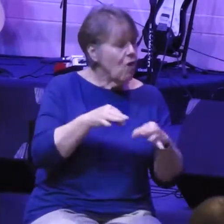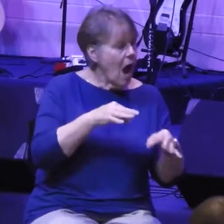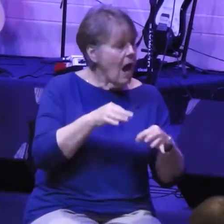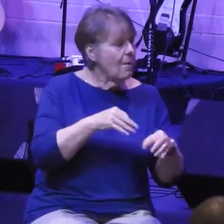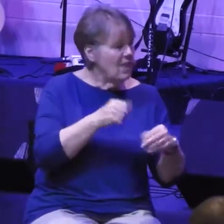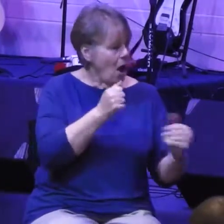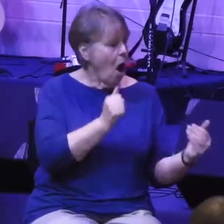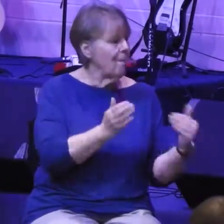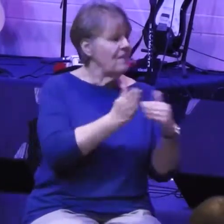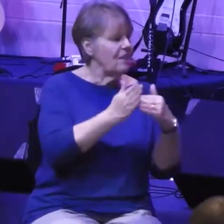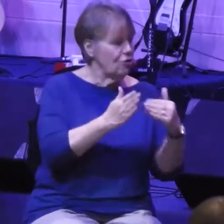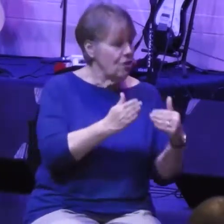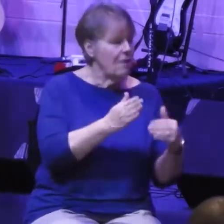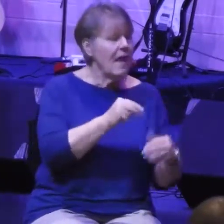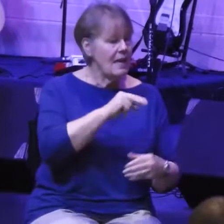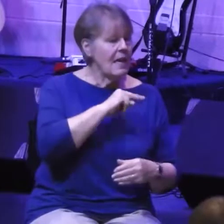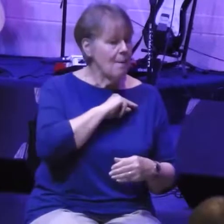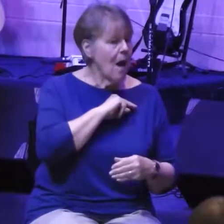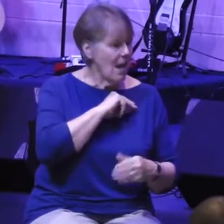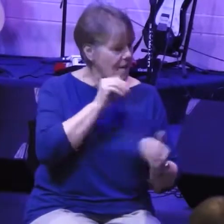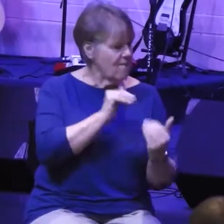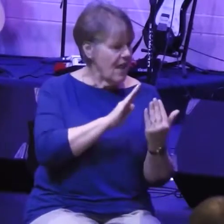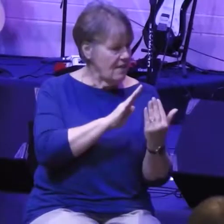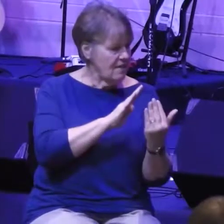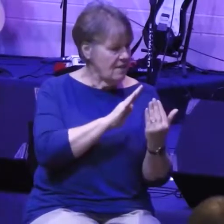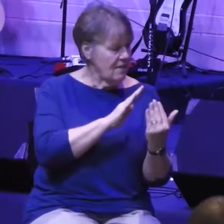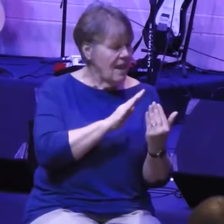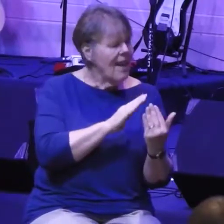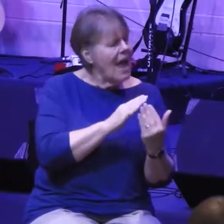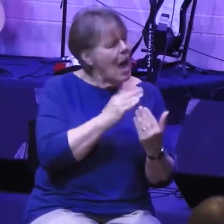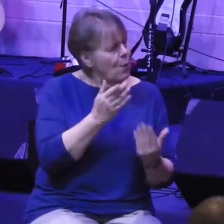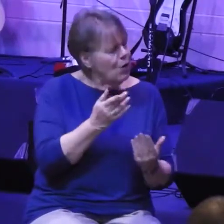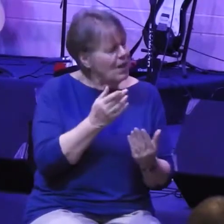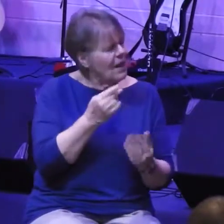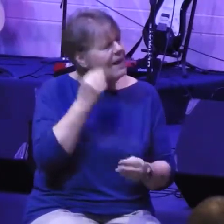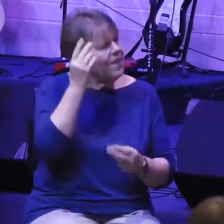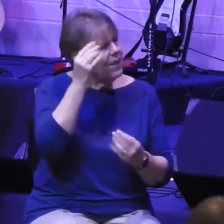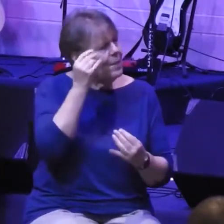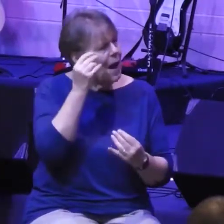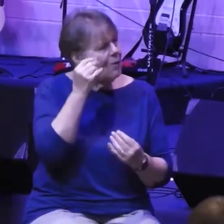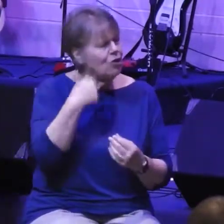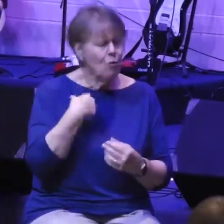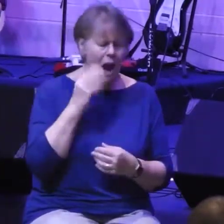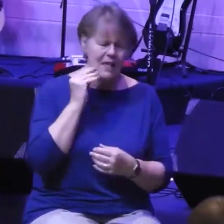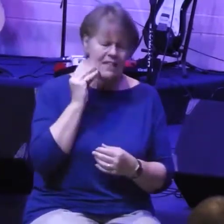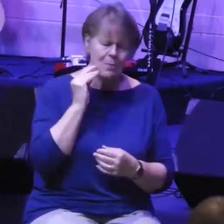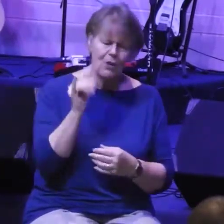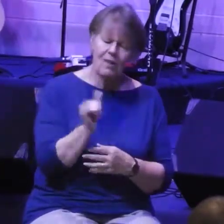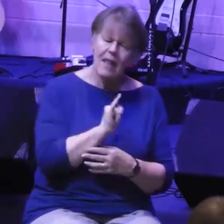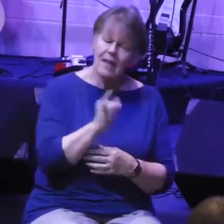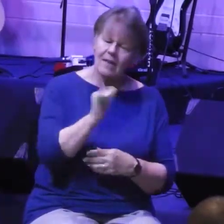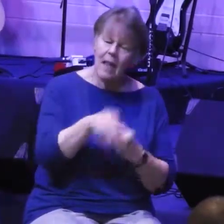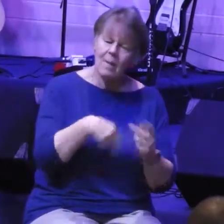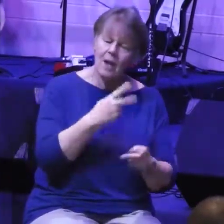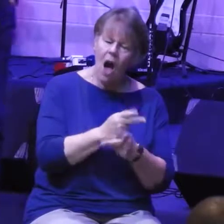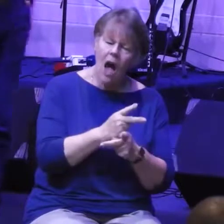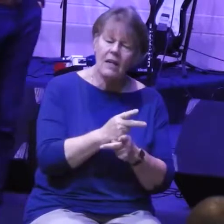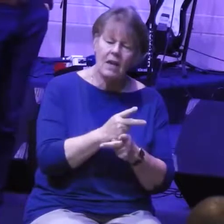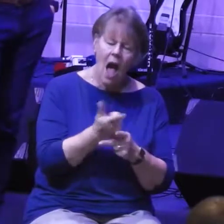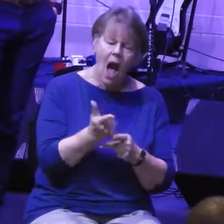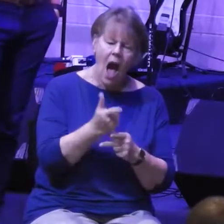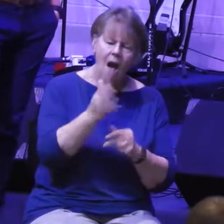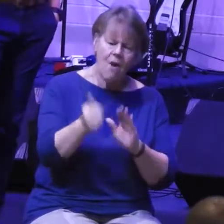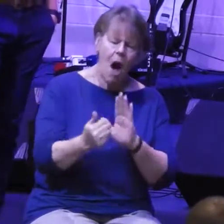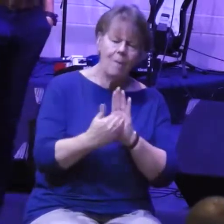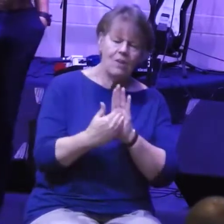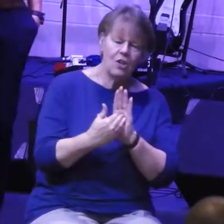We're going to consider whether or not we ever see the same type of opposition in our own lives because quite often what happens in a story like